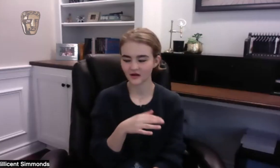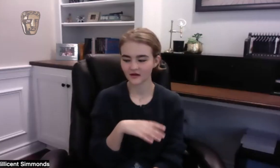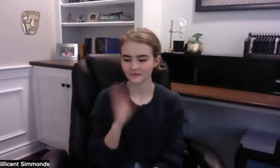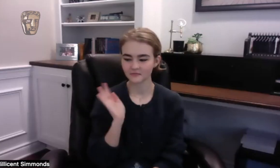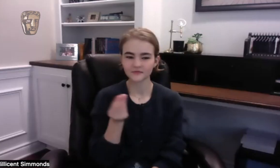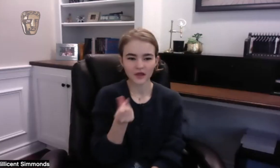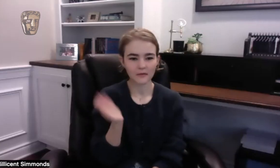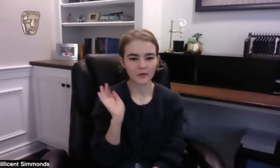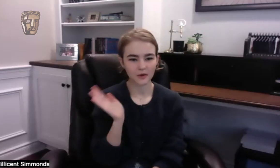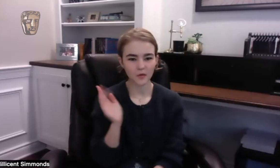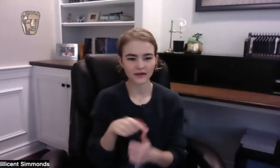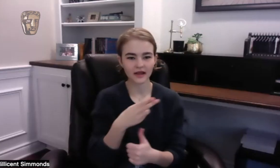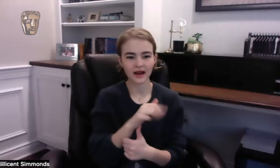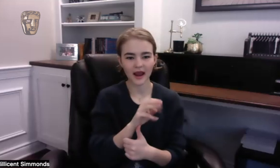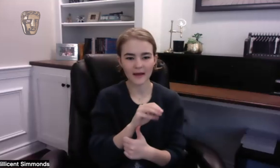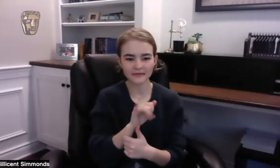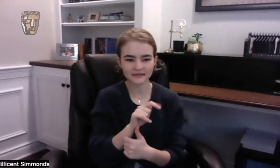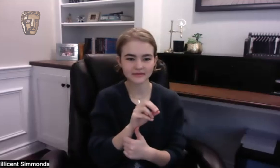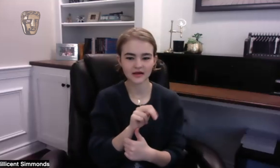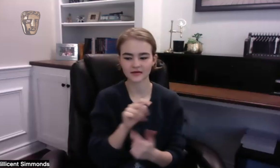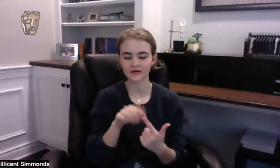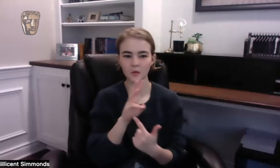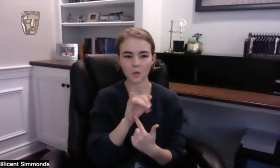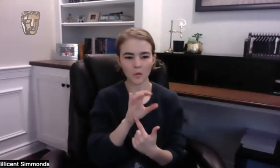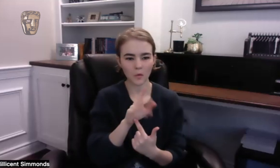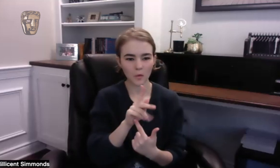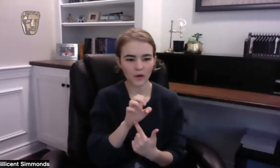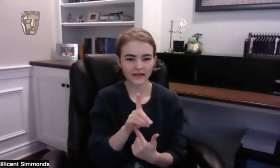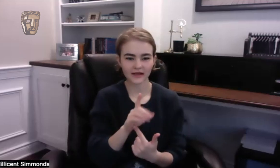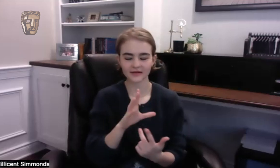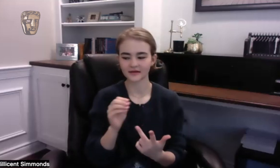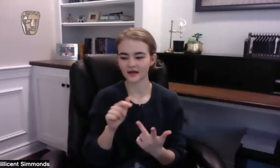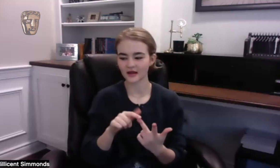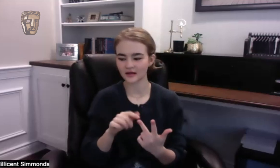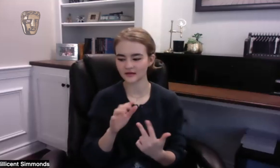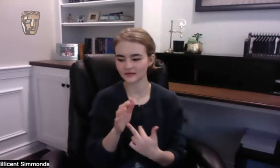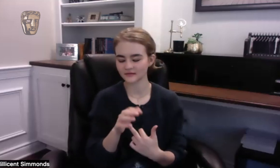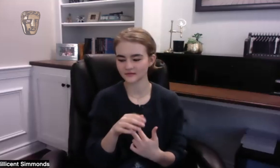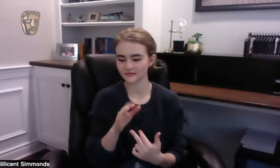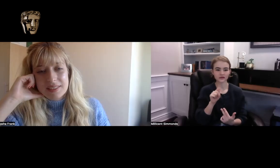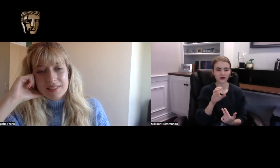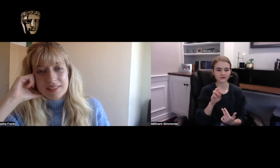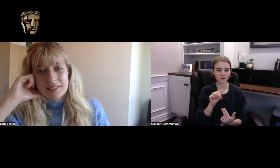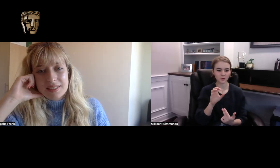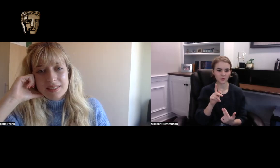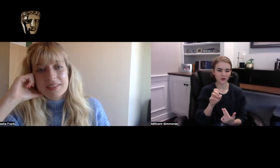as like not ballet no but I've watched a few Broadway plays like Hamilton oh the Nutcracker